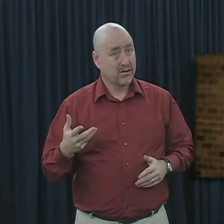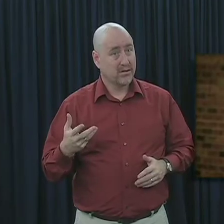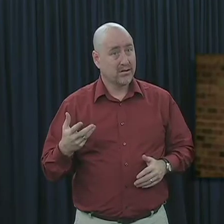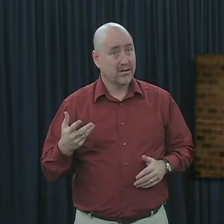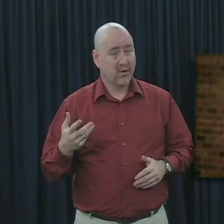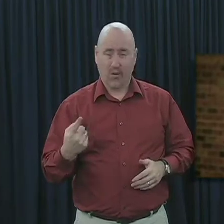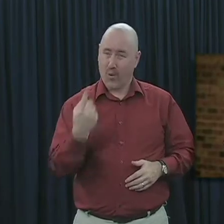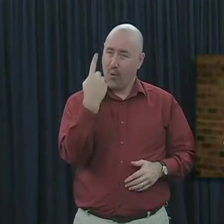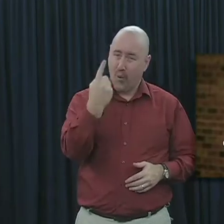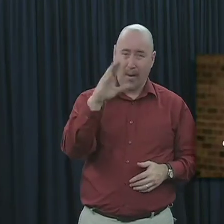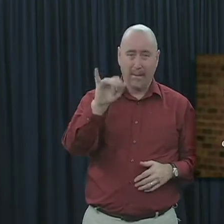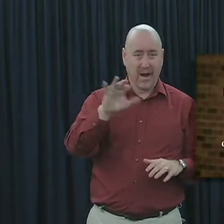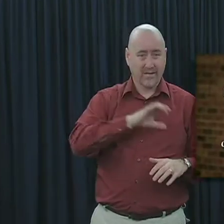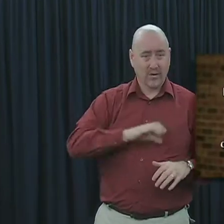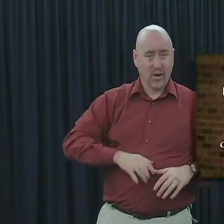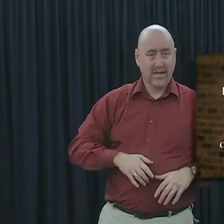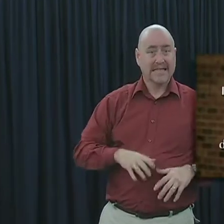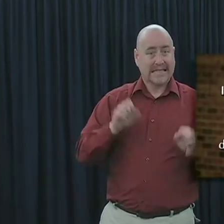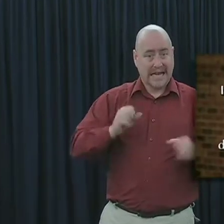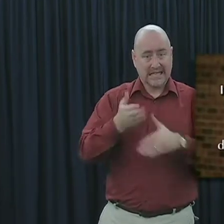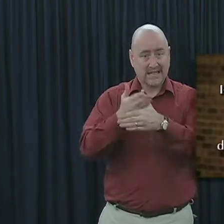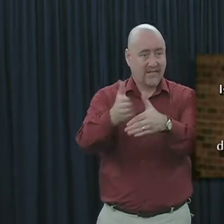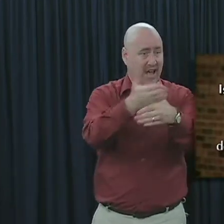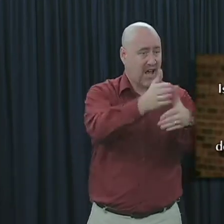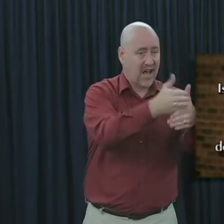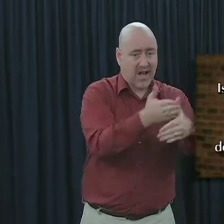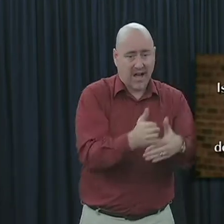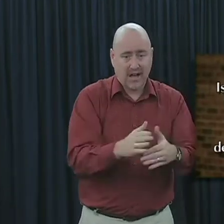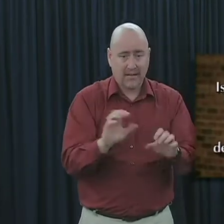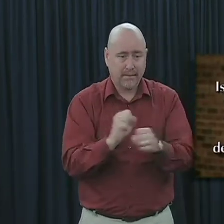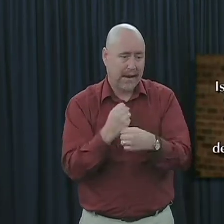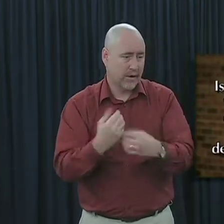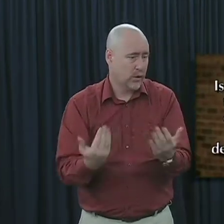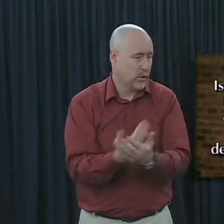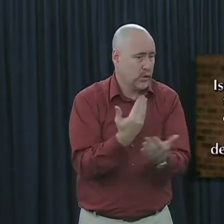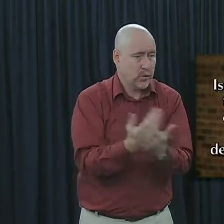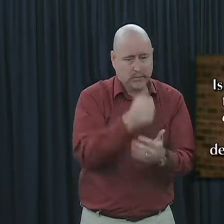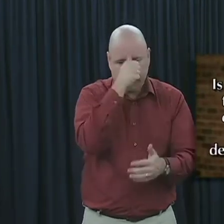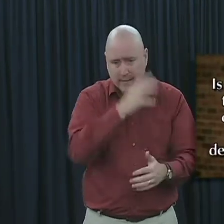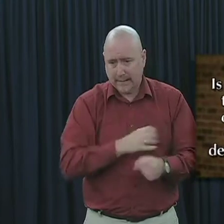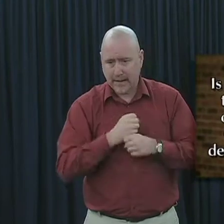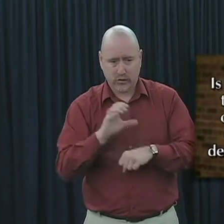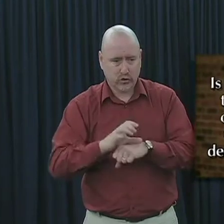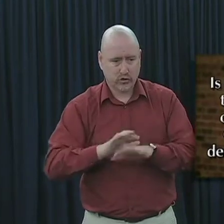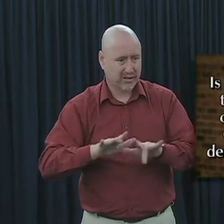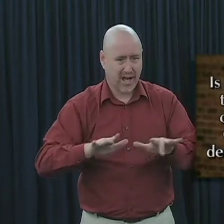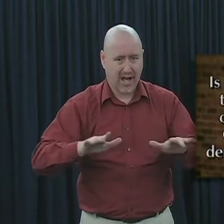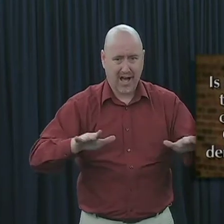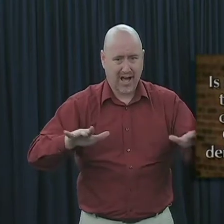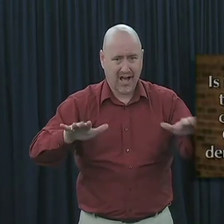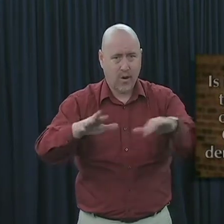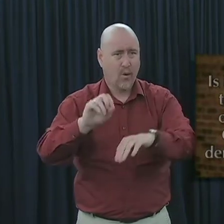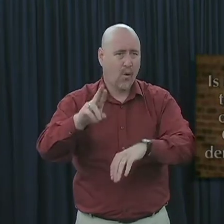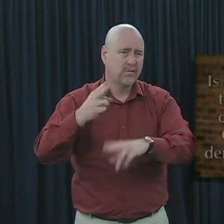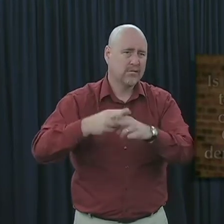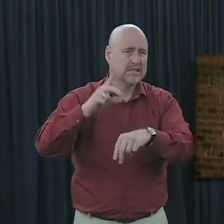up the one body of Christ by creating and establishing man-made churches or denominations?